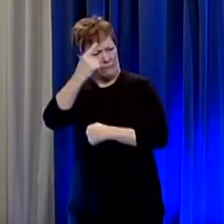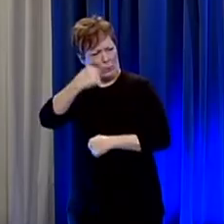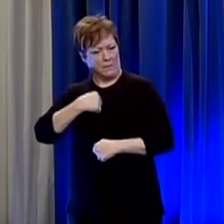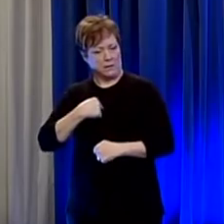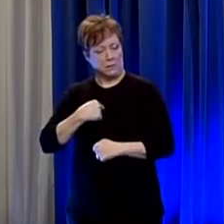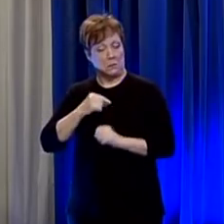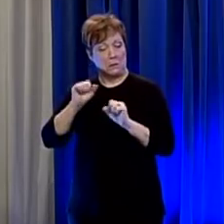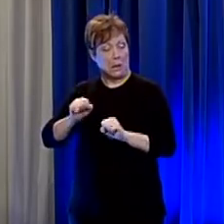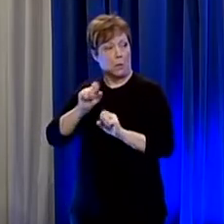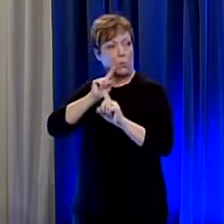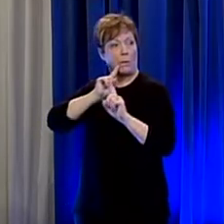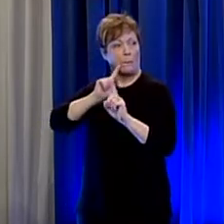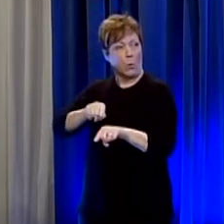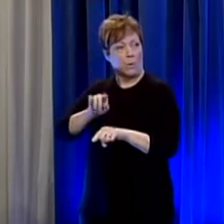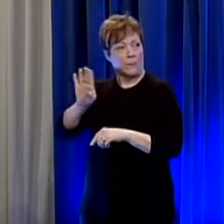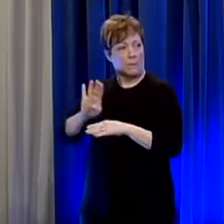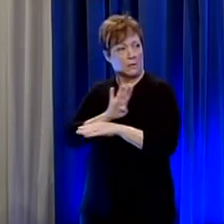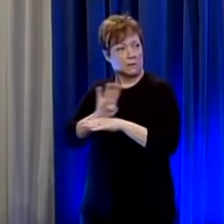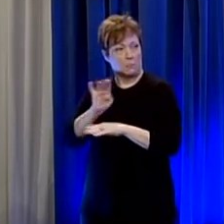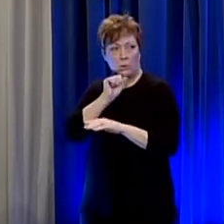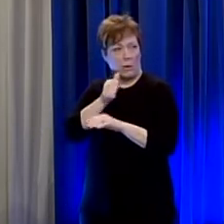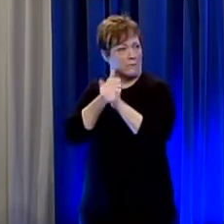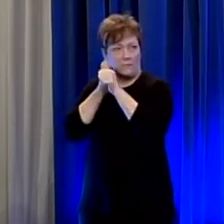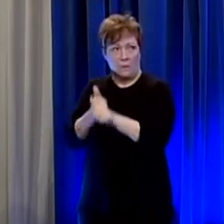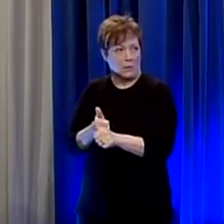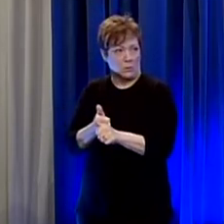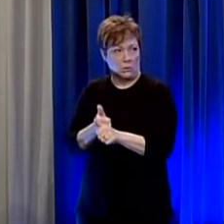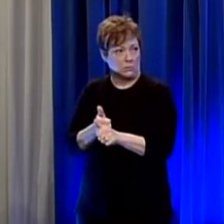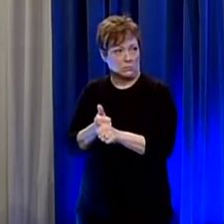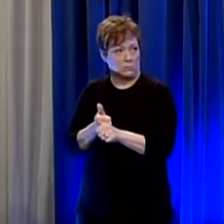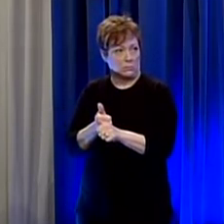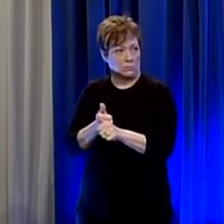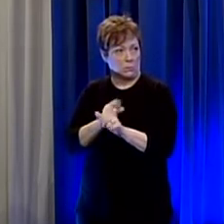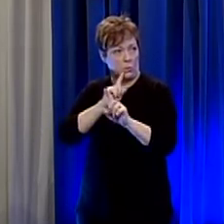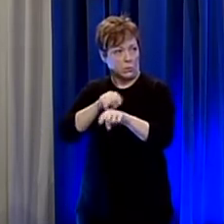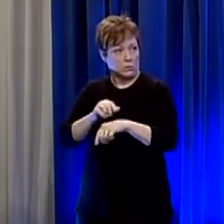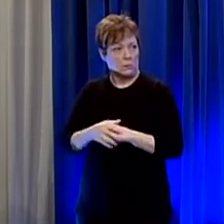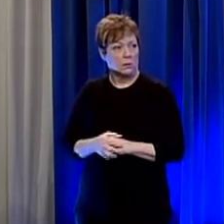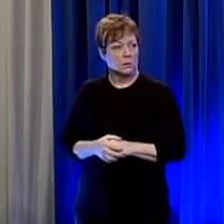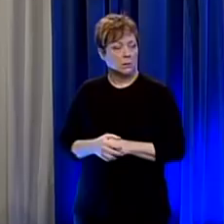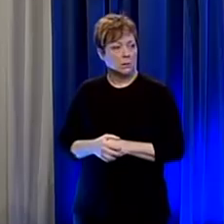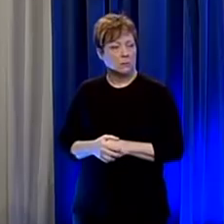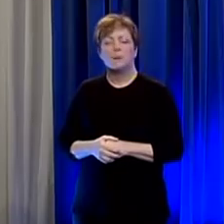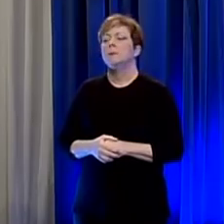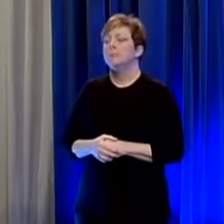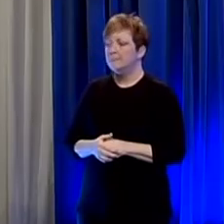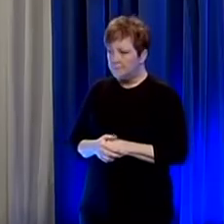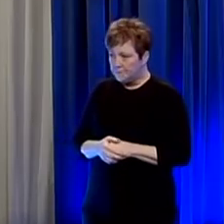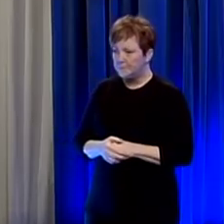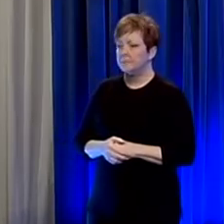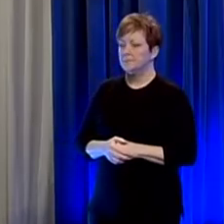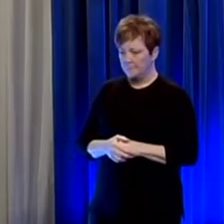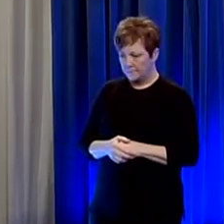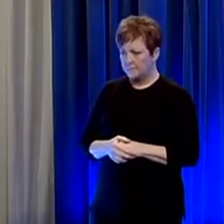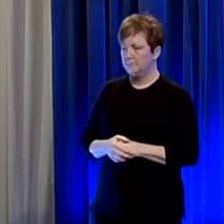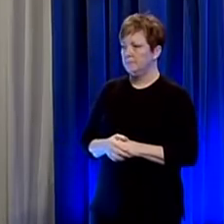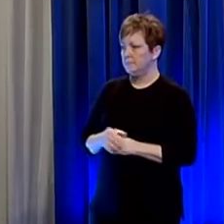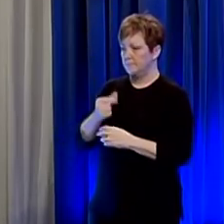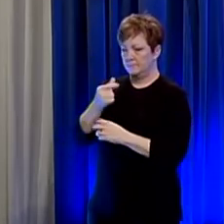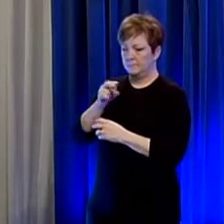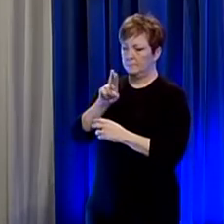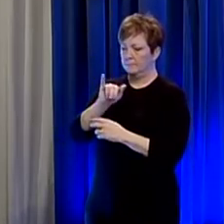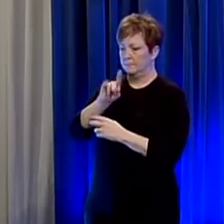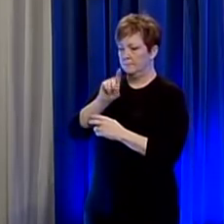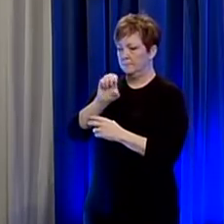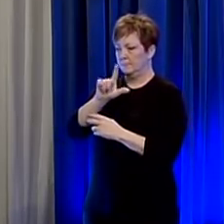those people to report their businesses for not following guidelines when it comes to distancing yeah i i would say that guidelines are guidelines